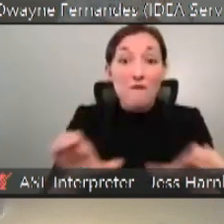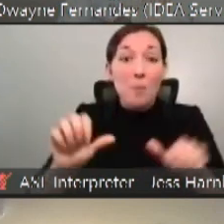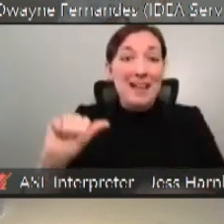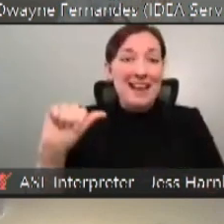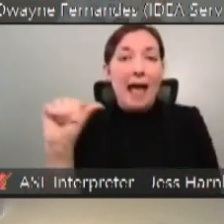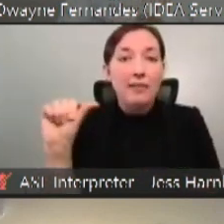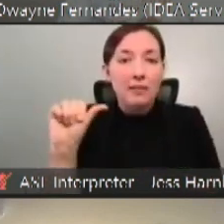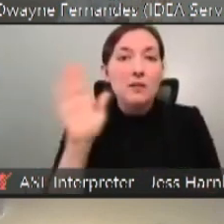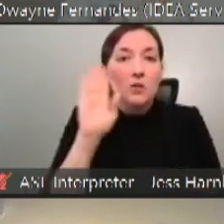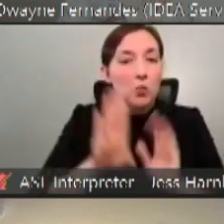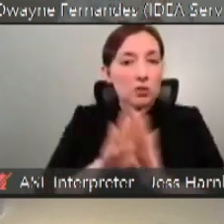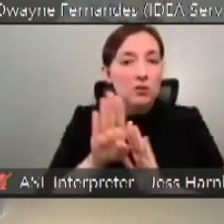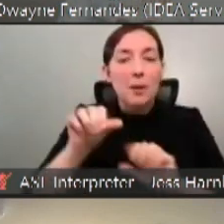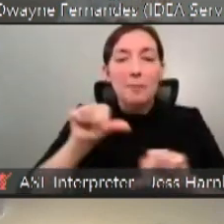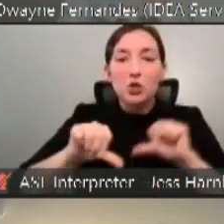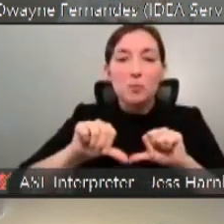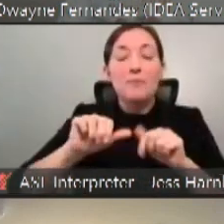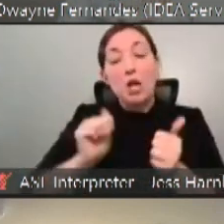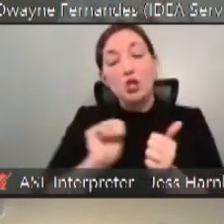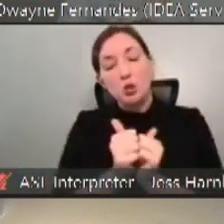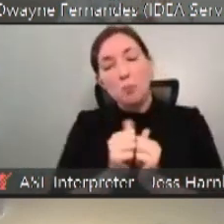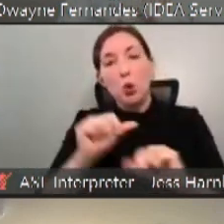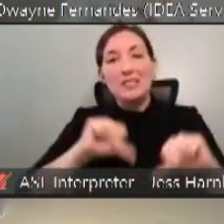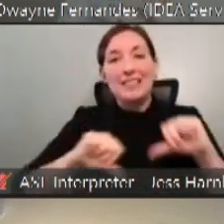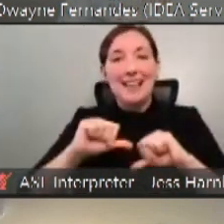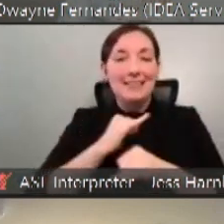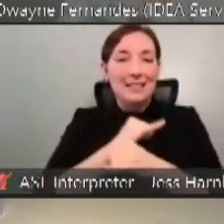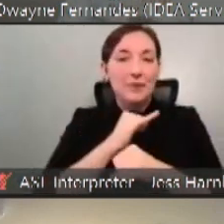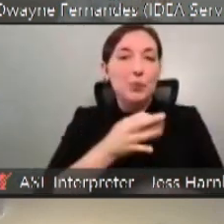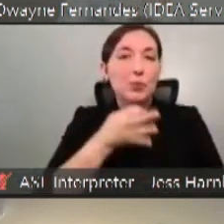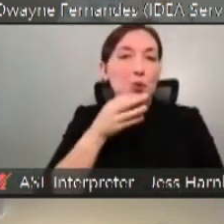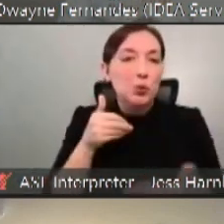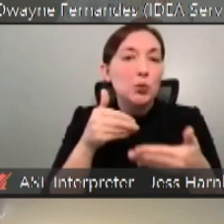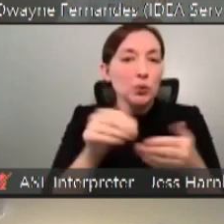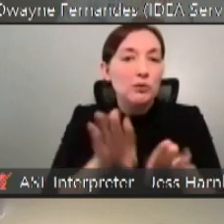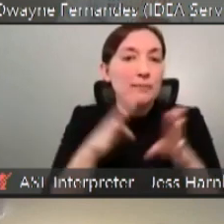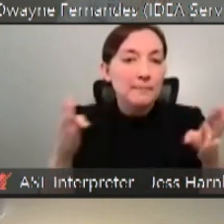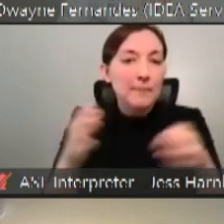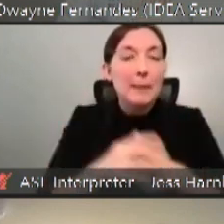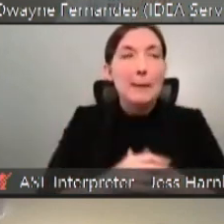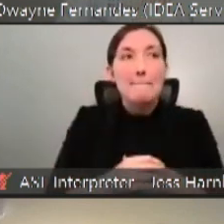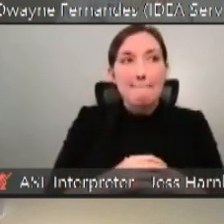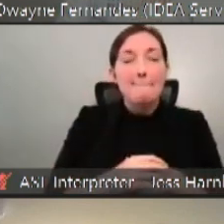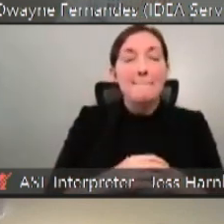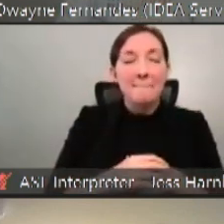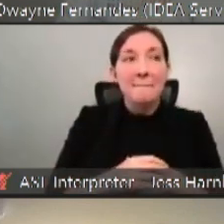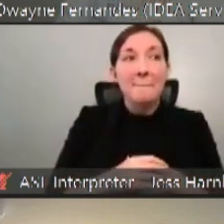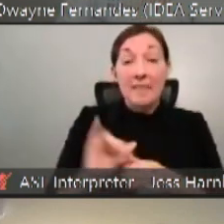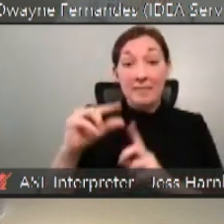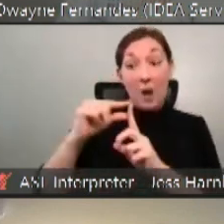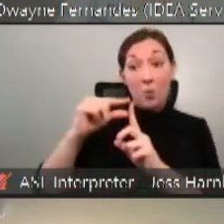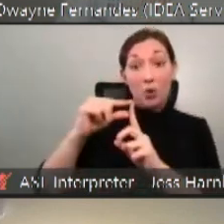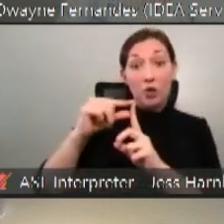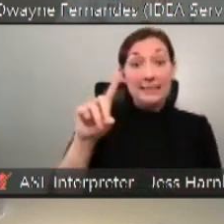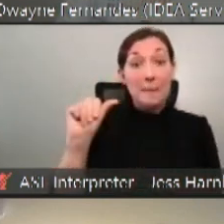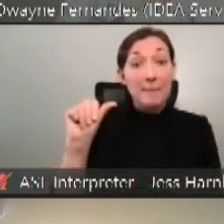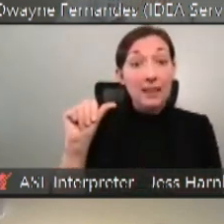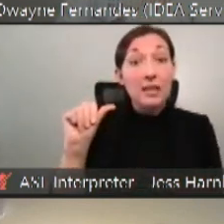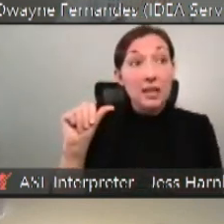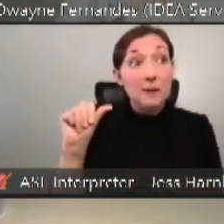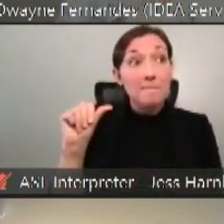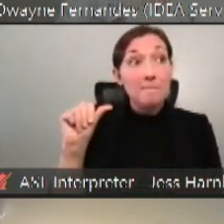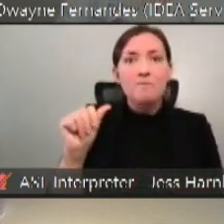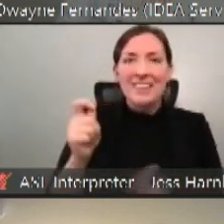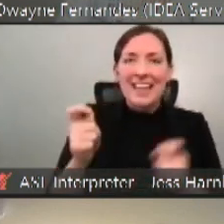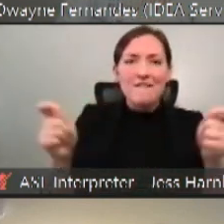developing a sports science institute here in the next couple of months and opening it up. So, the word disability is an